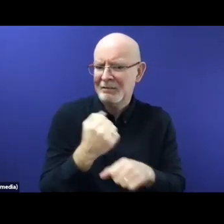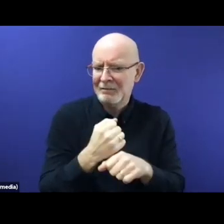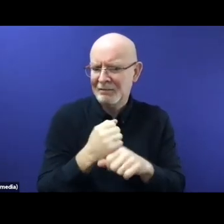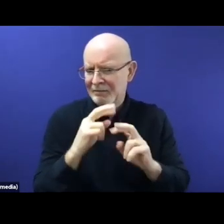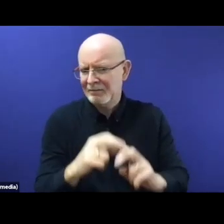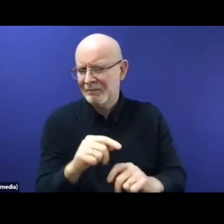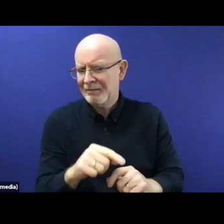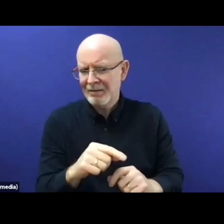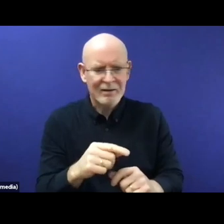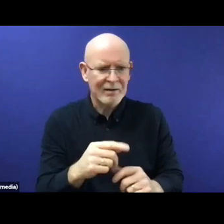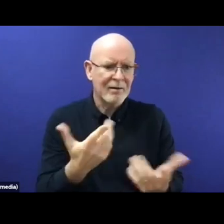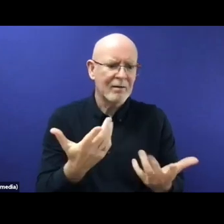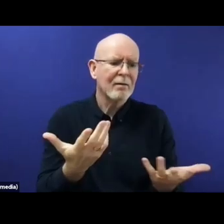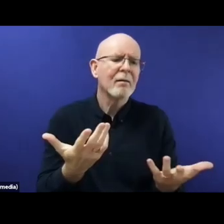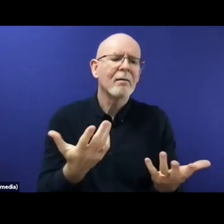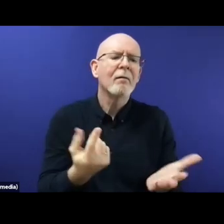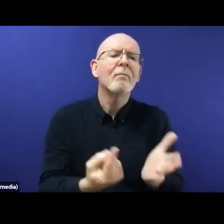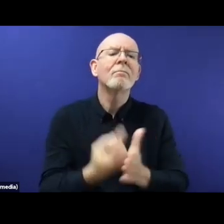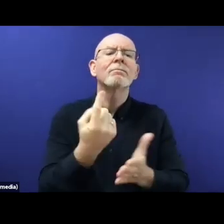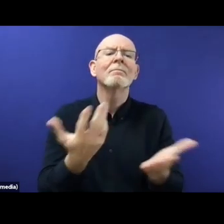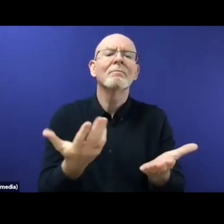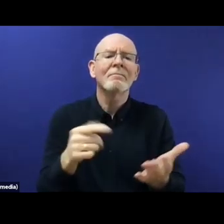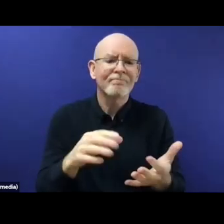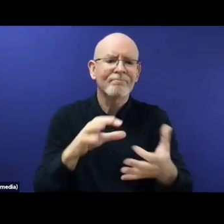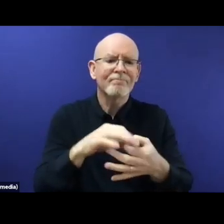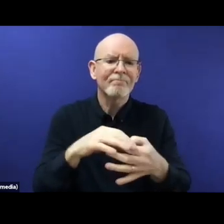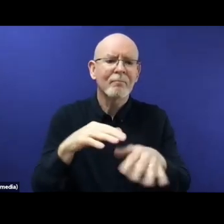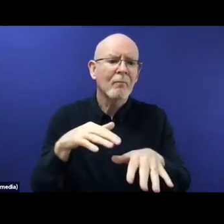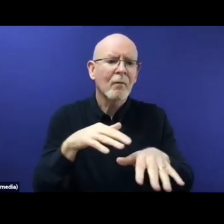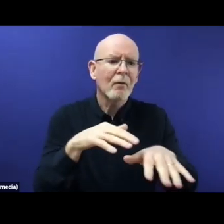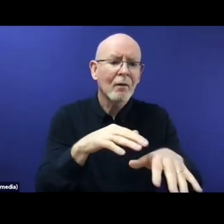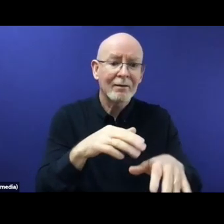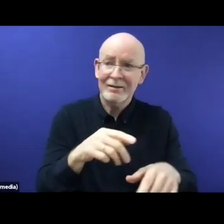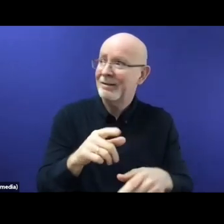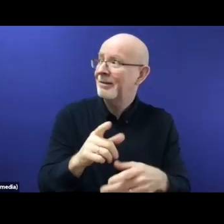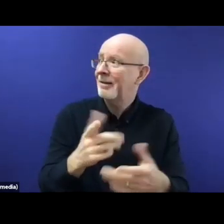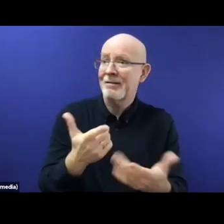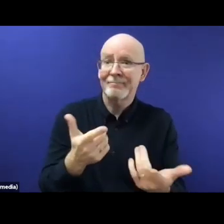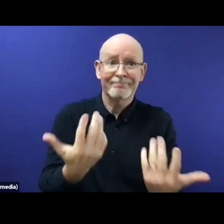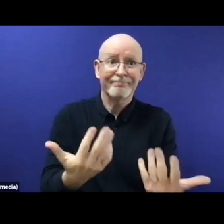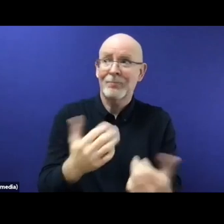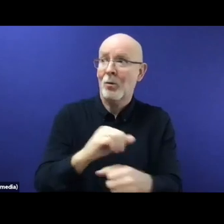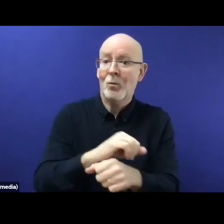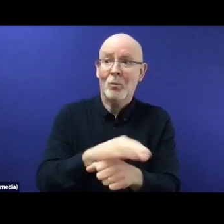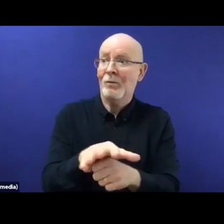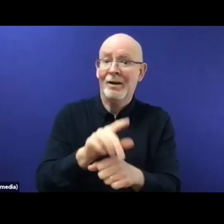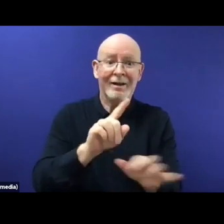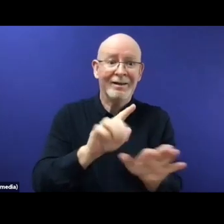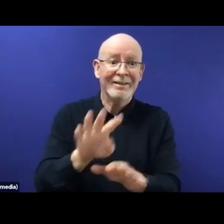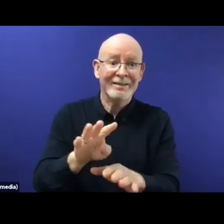having these really odd virtual engagements. And yet, at the same time, what